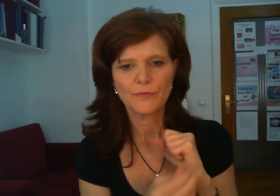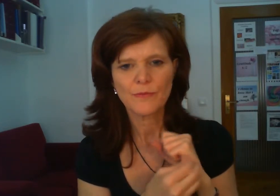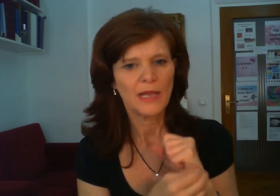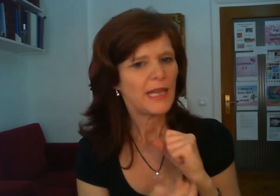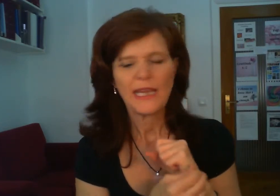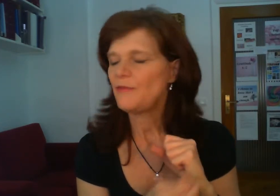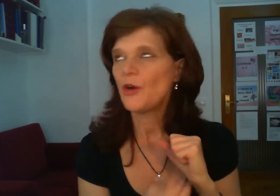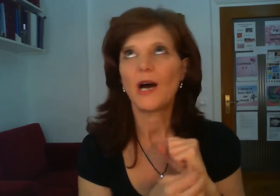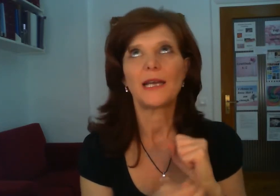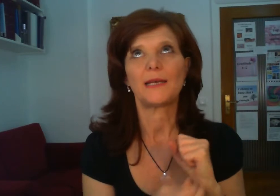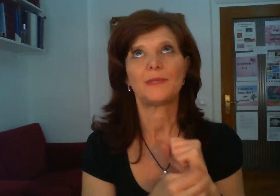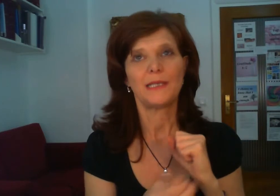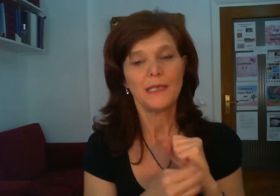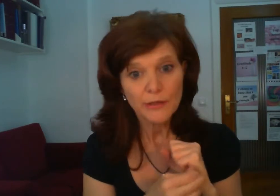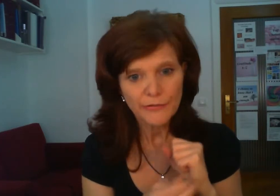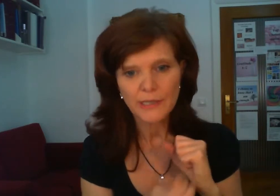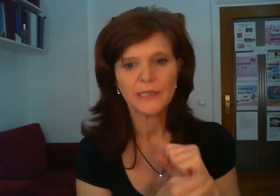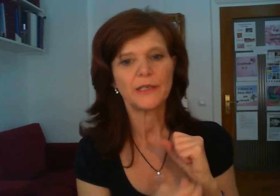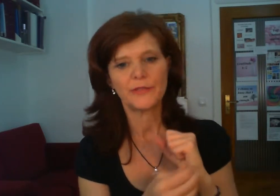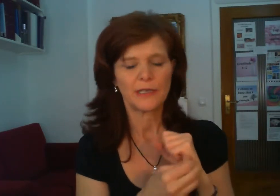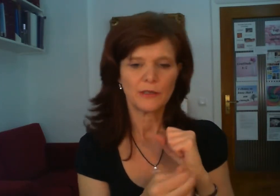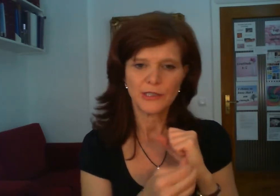even though i am terrified of technology